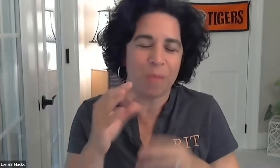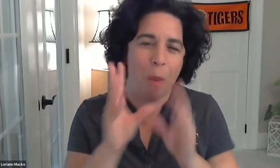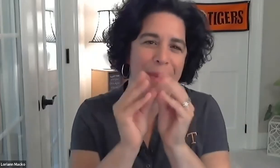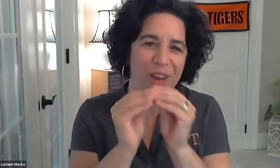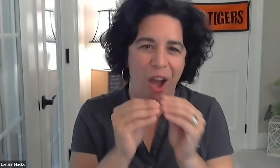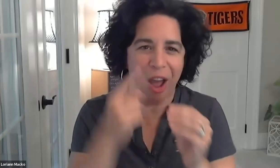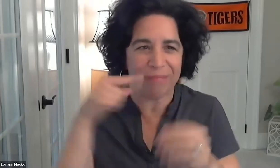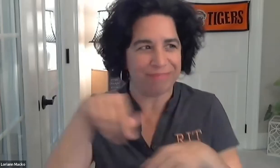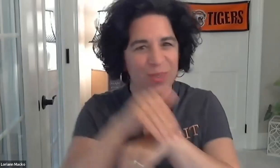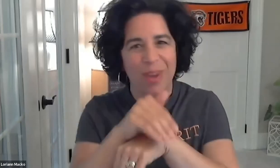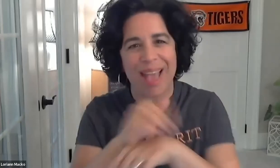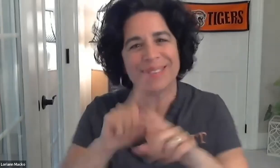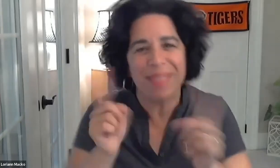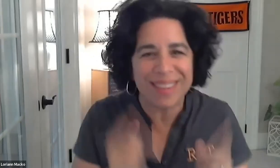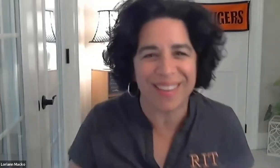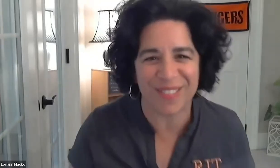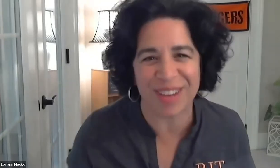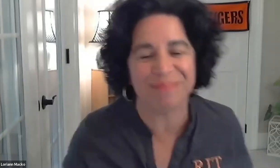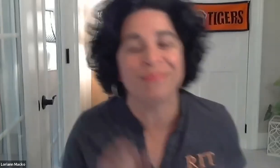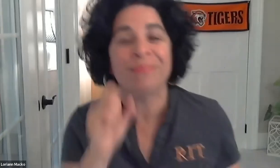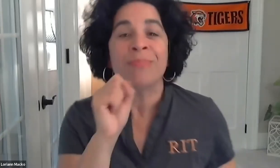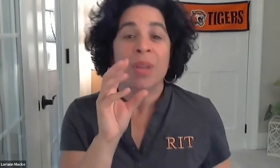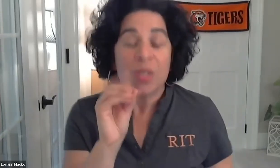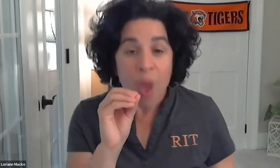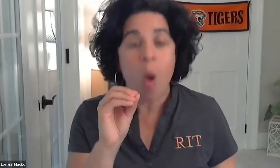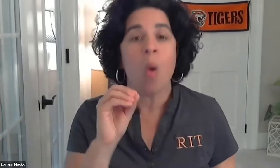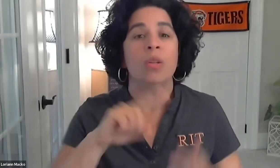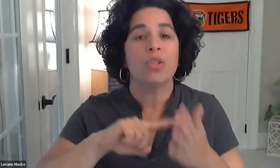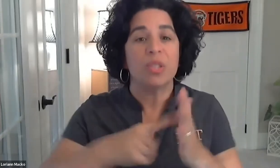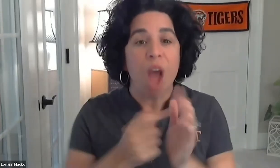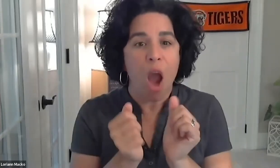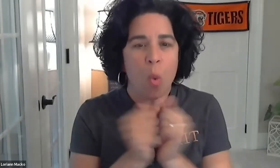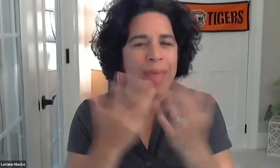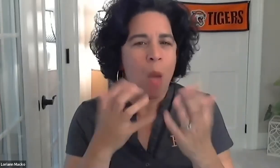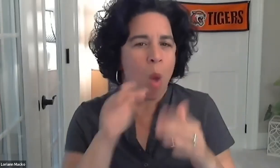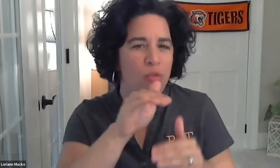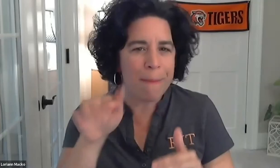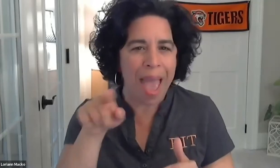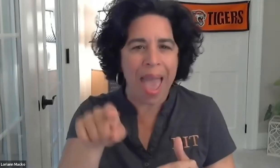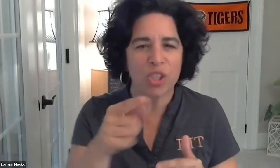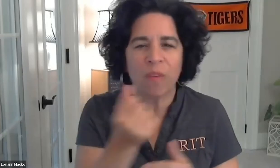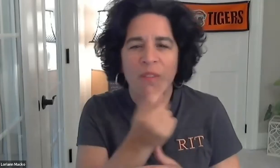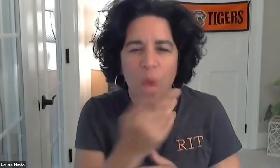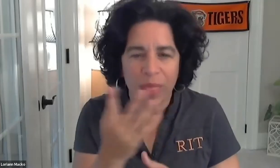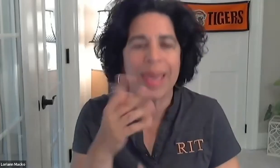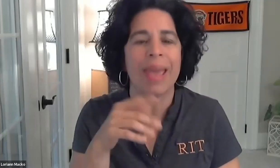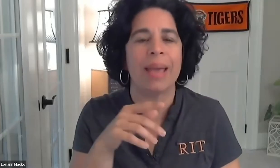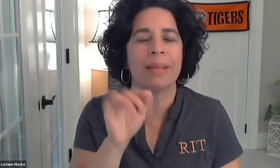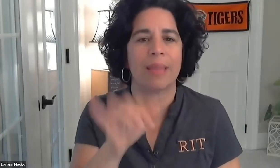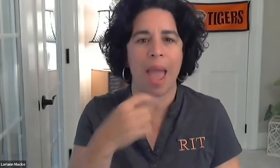a happy hour type of webinar. It's a little bit different this evening. I do want to start off with just